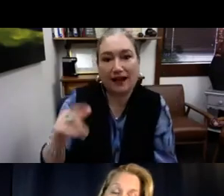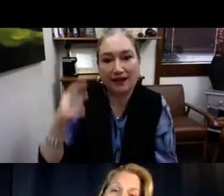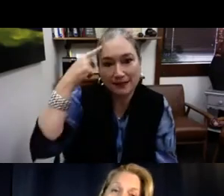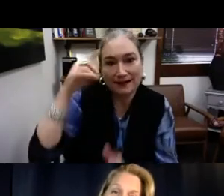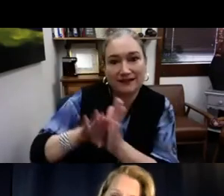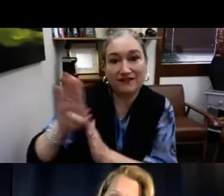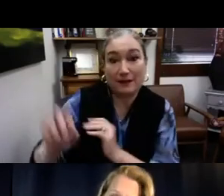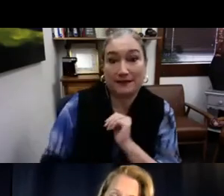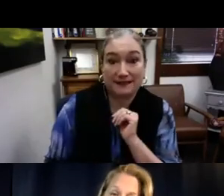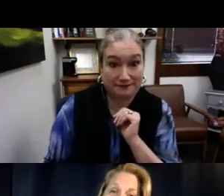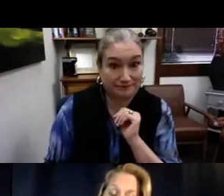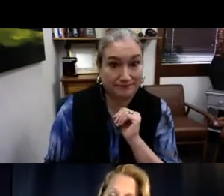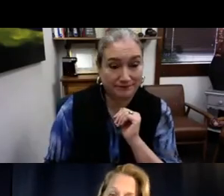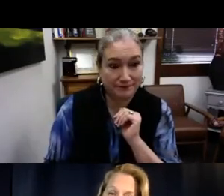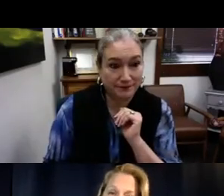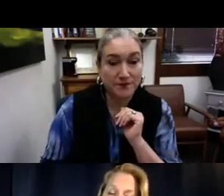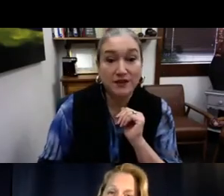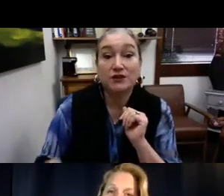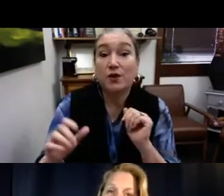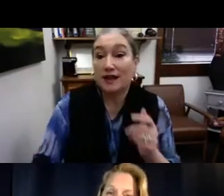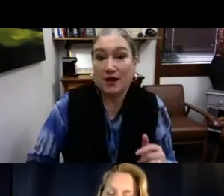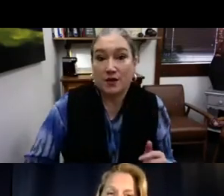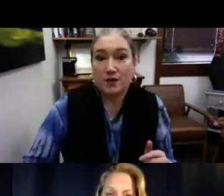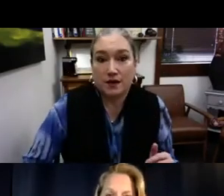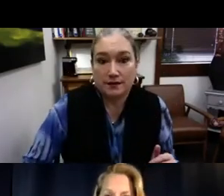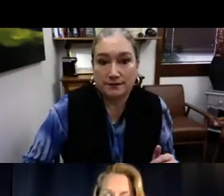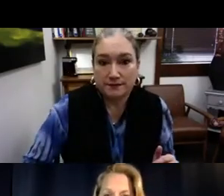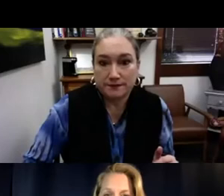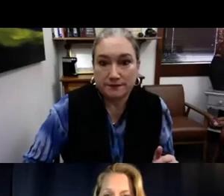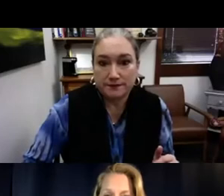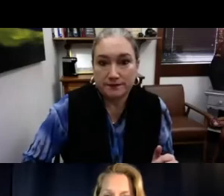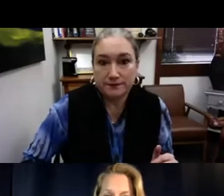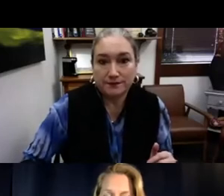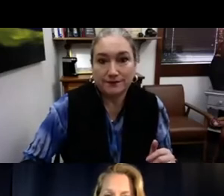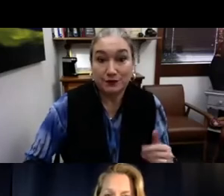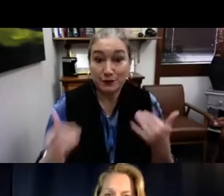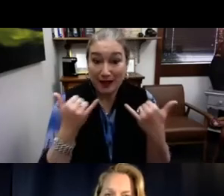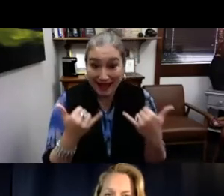for the Deaf admitted sacrificing to what the parent wanted instead of what was best for the child.